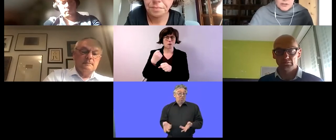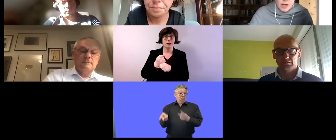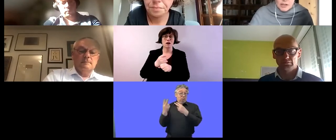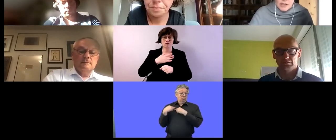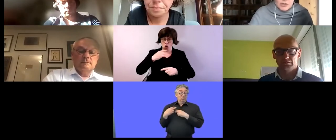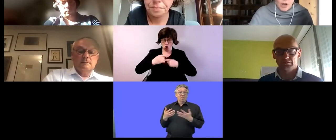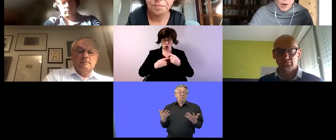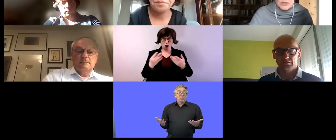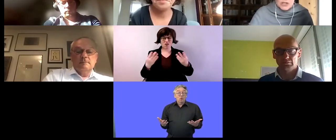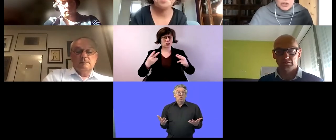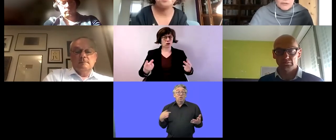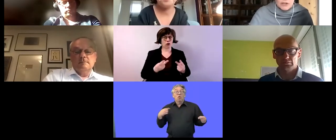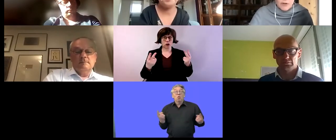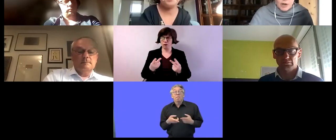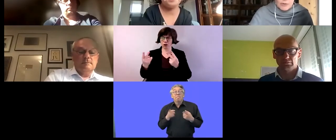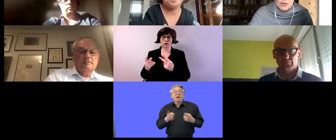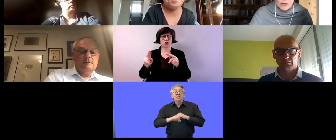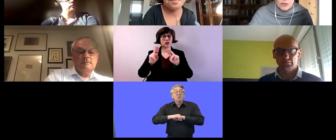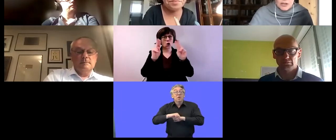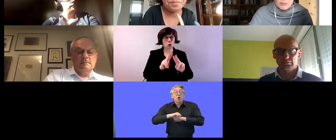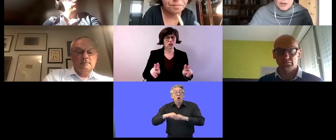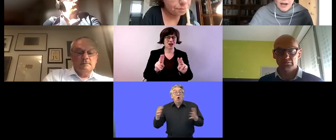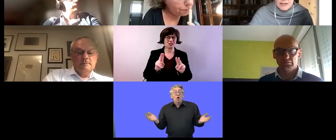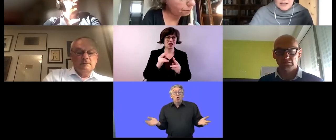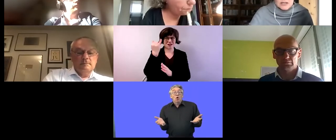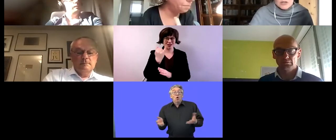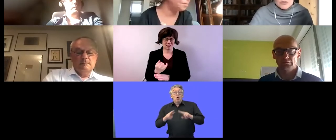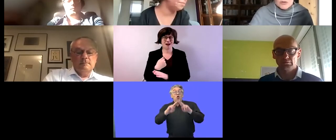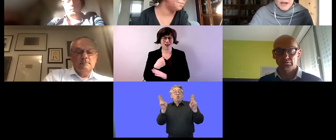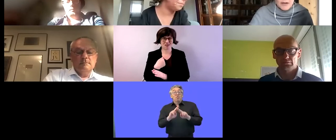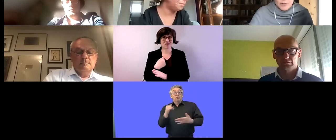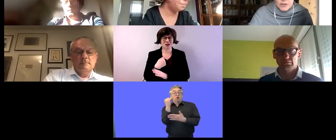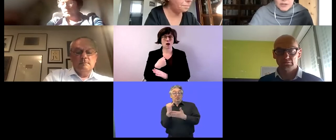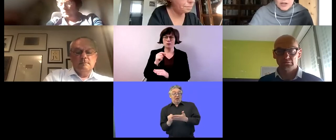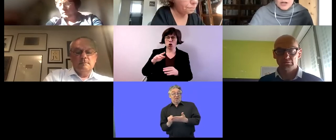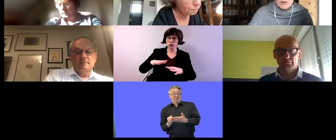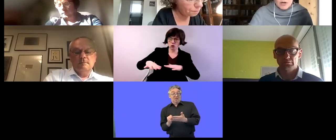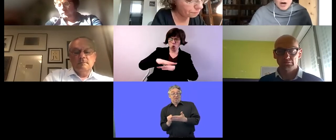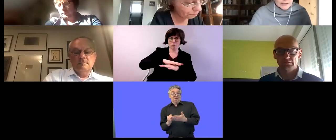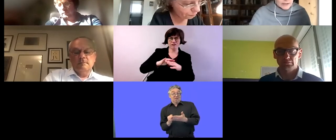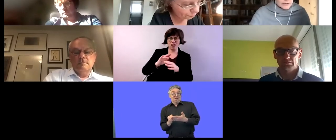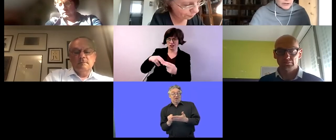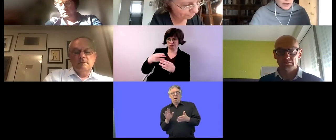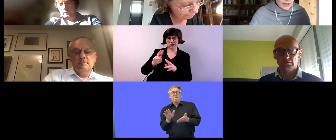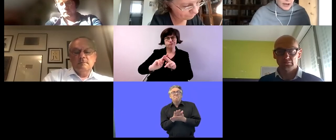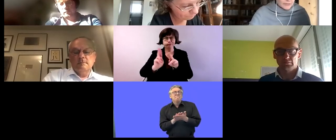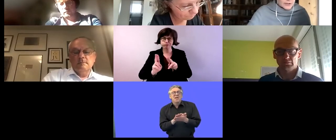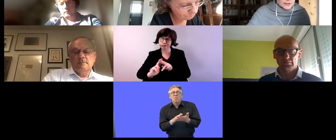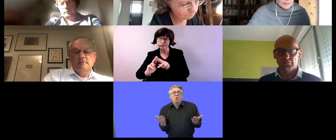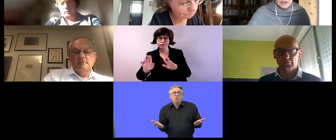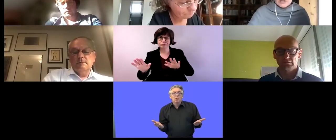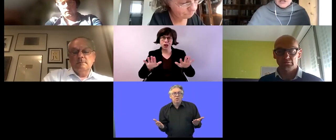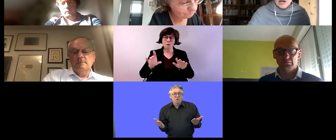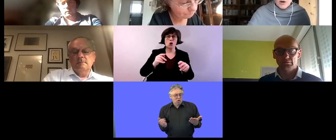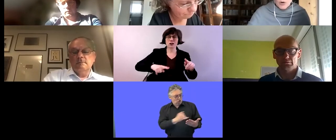the design and composition of the environment so that it can be accessed and used by everybody regardless of whether they have a